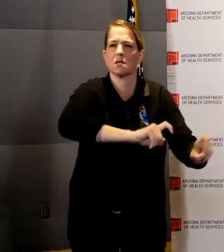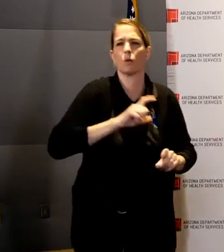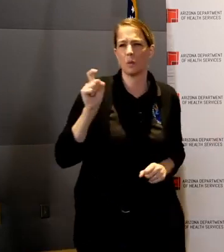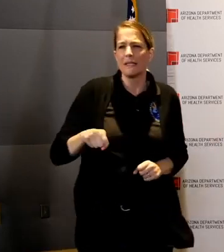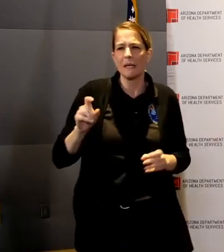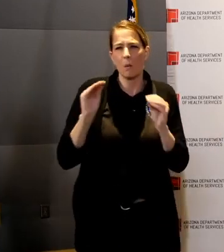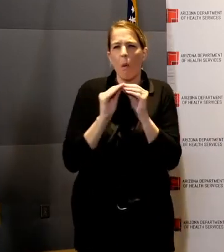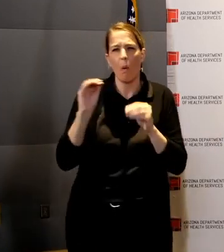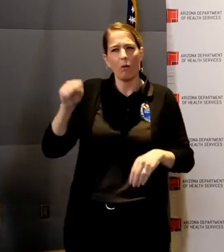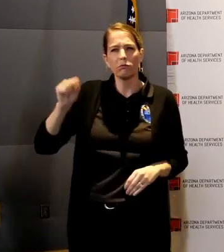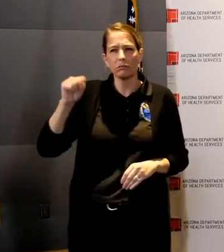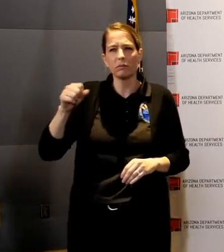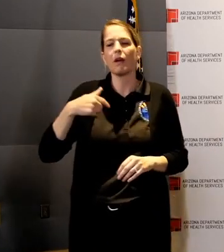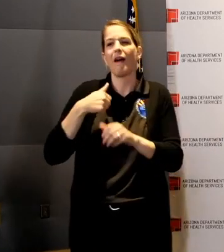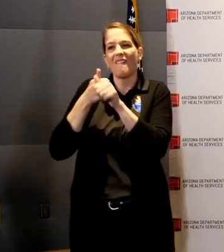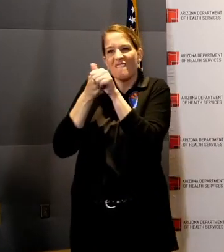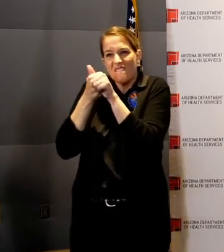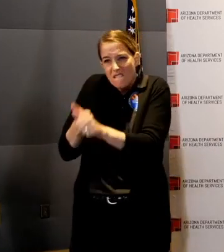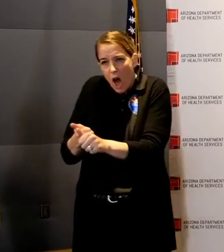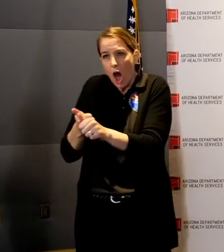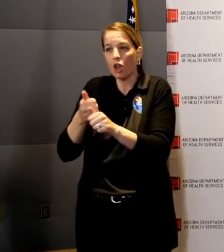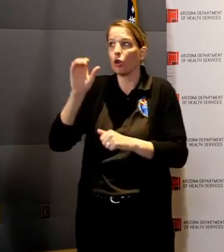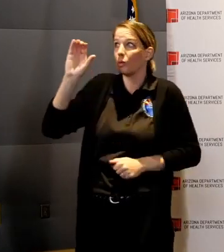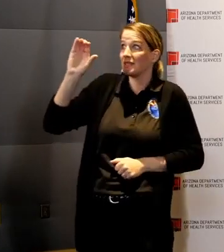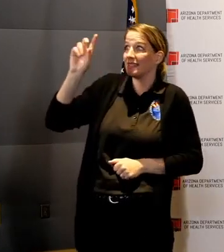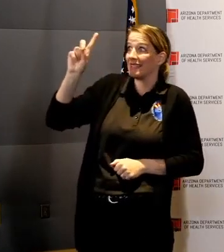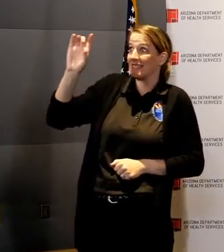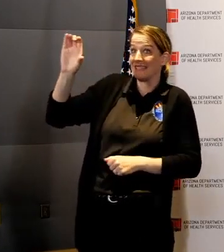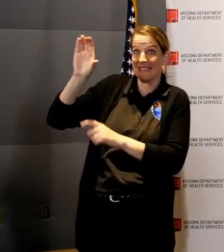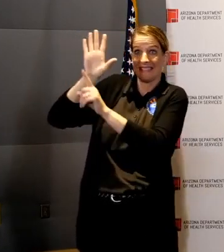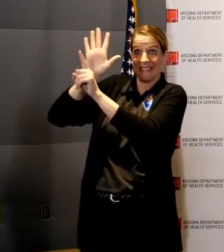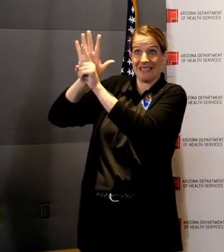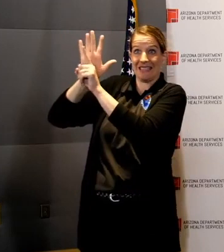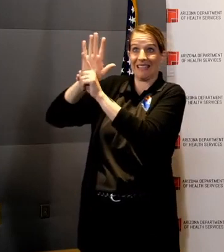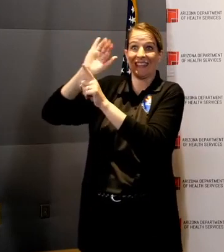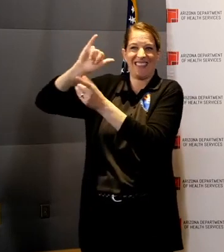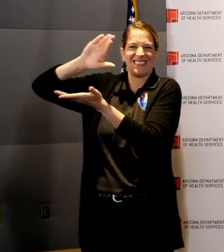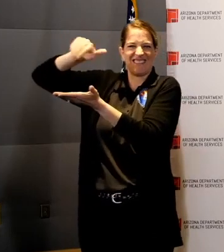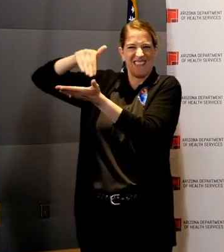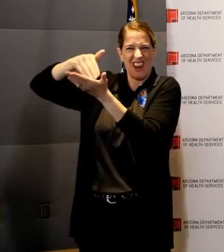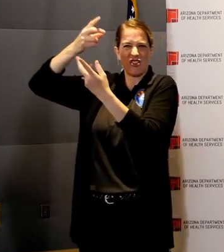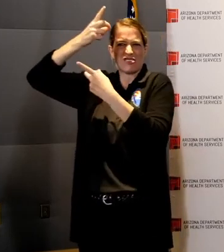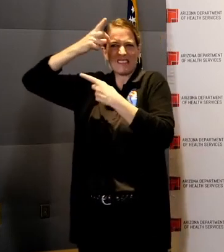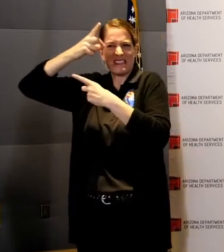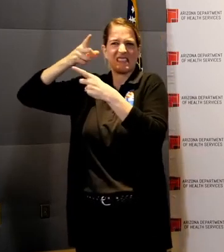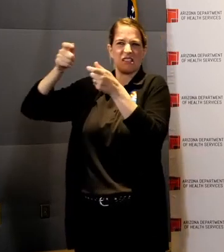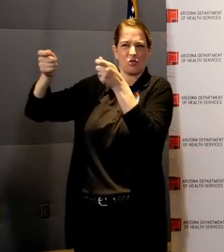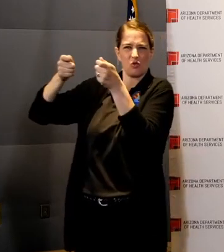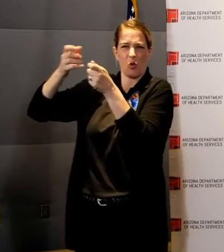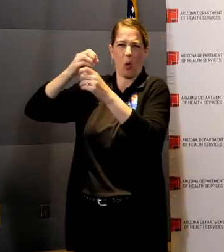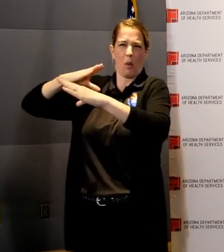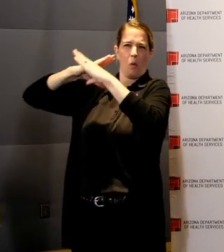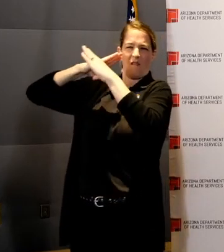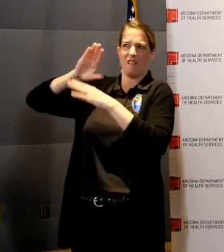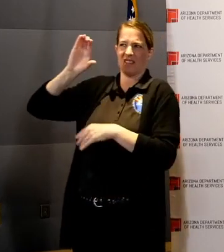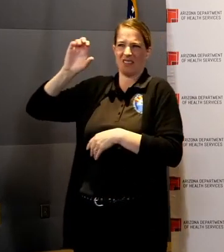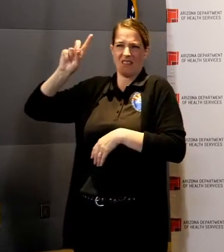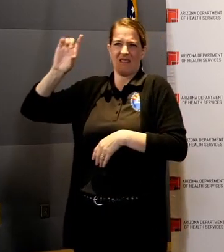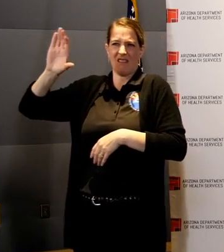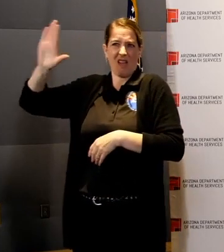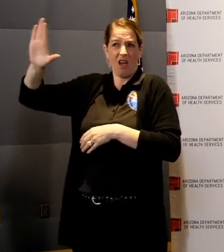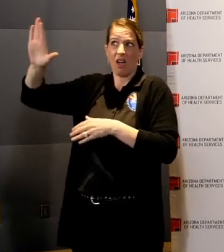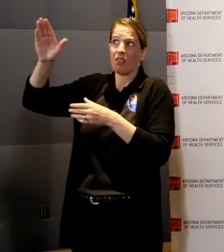the guidance of the Centers for Disease Control and Prevention. We have been hand in glove and in lockstep